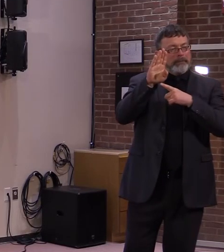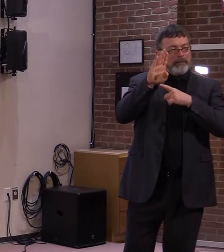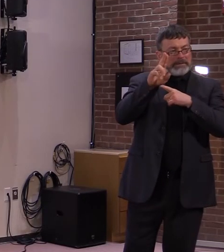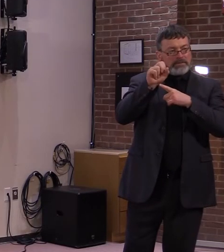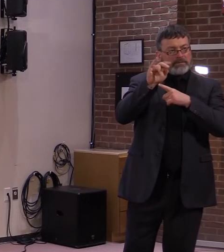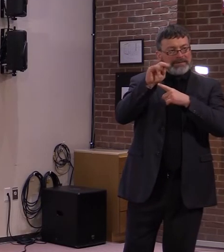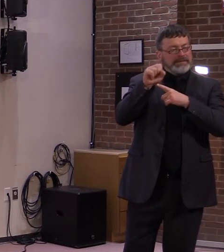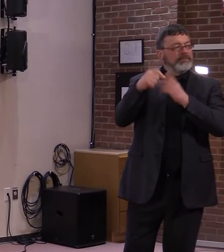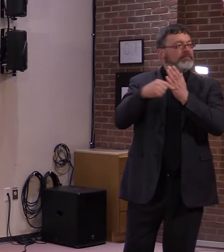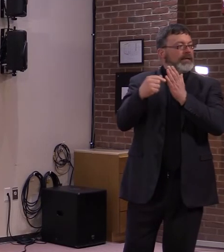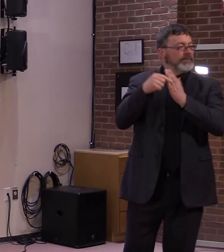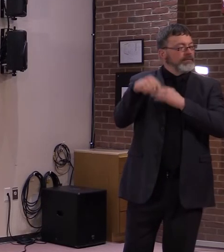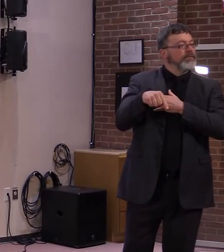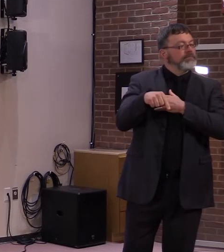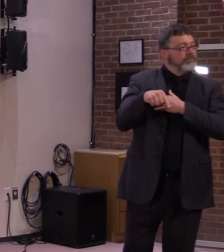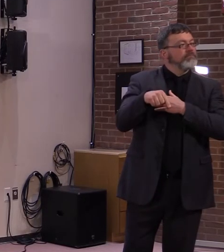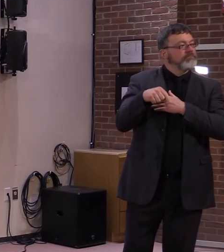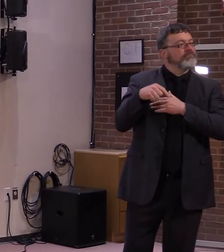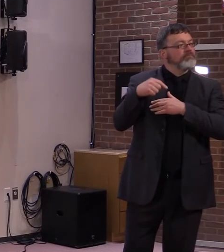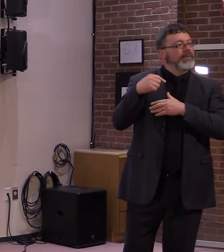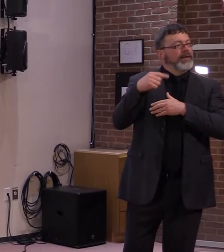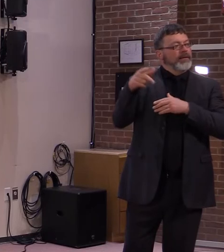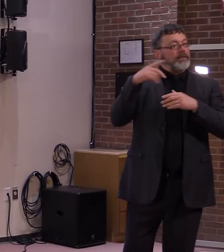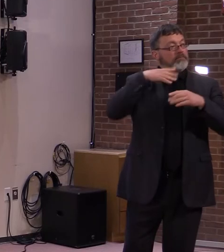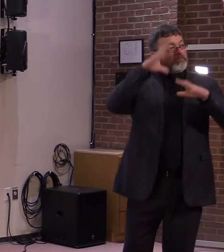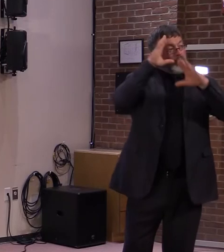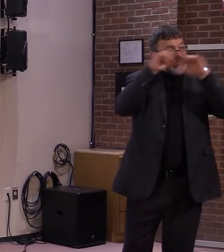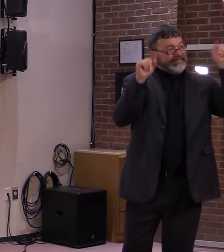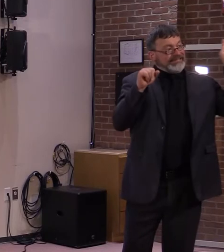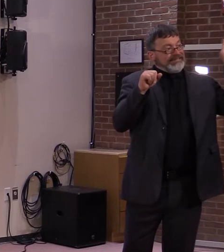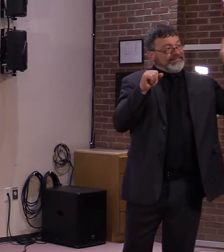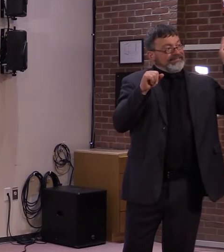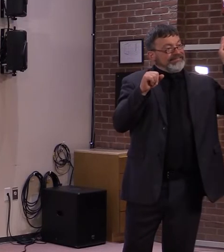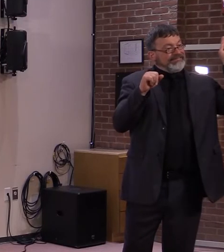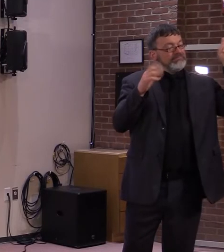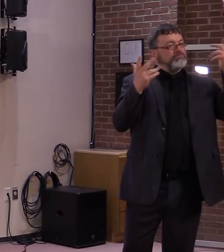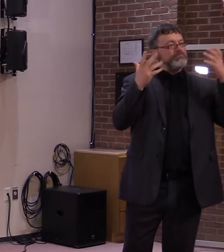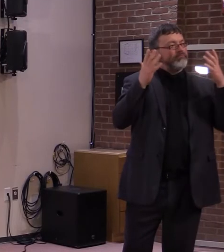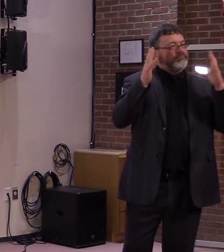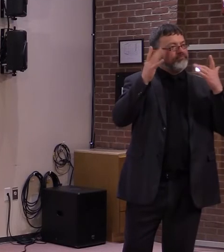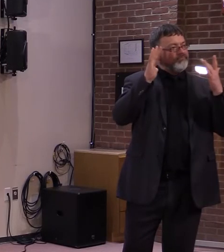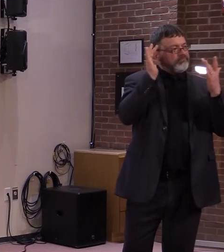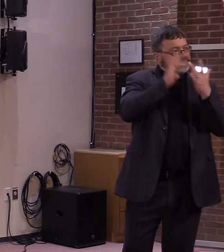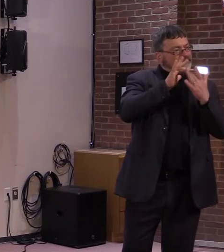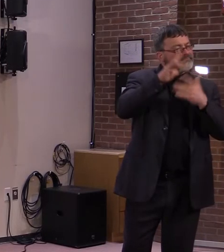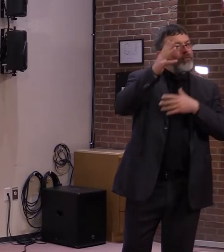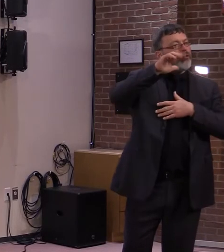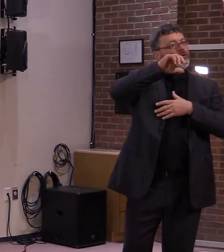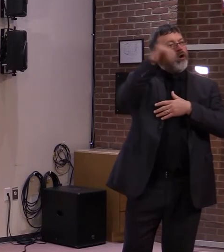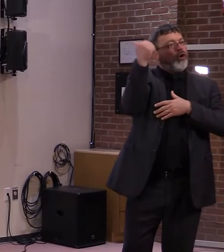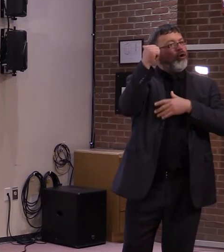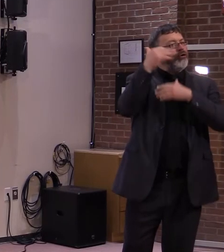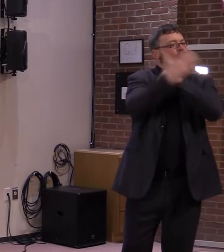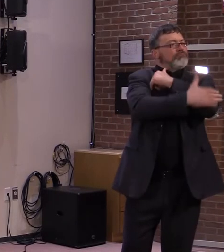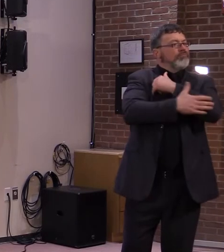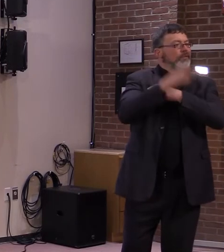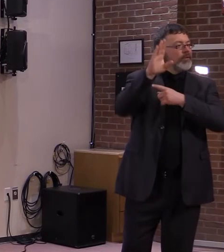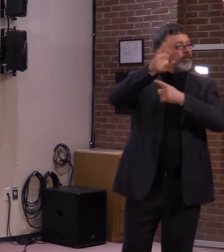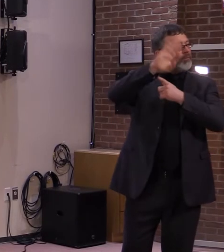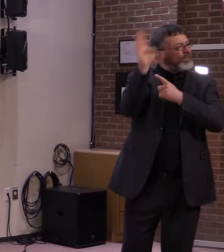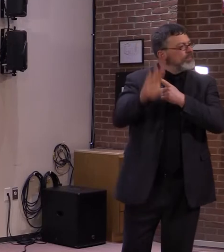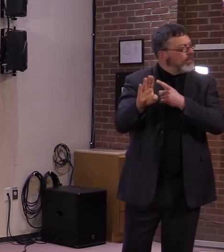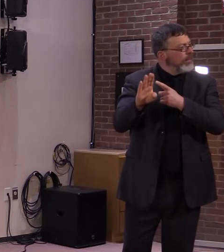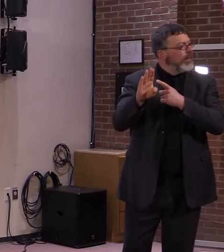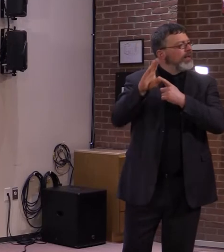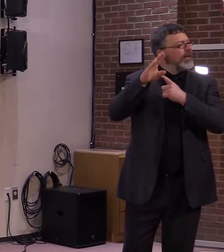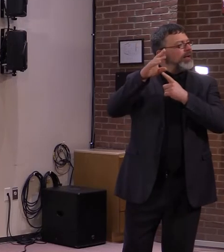countries, India and Brazil. And I'm suspecting that the state has a lot of PPE surplus at now. Have you talked at all